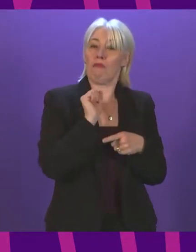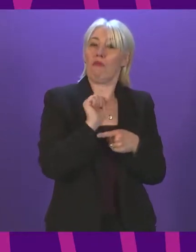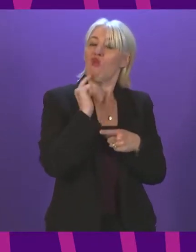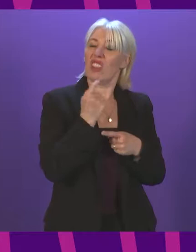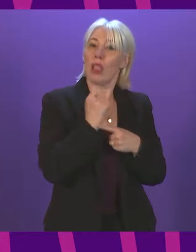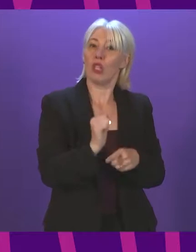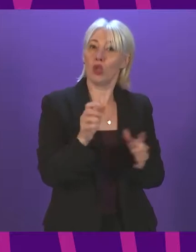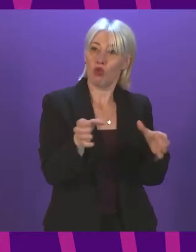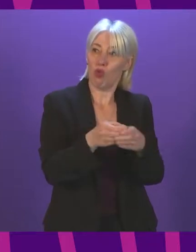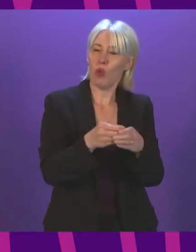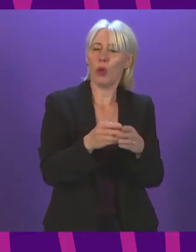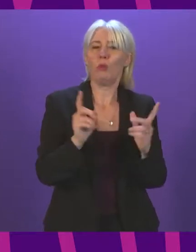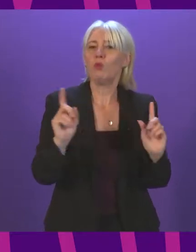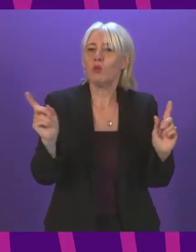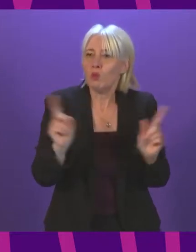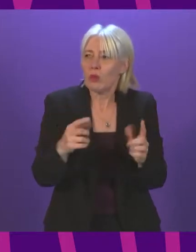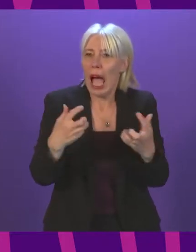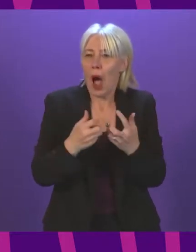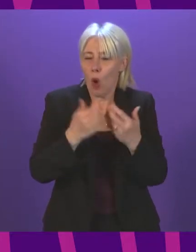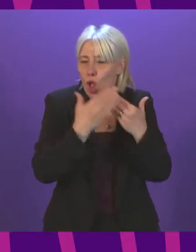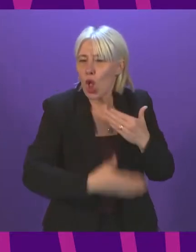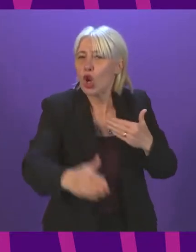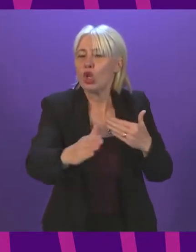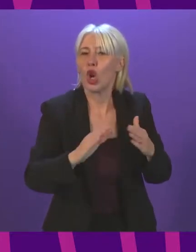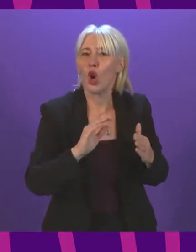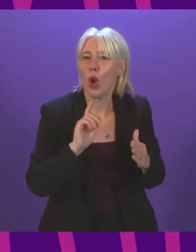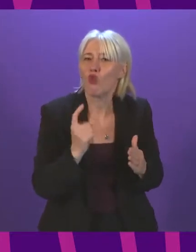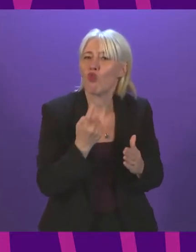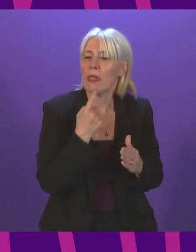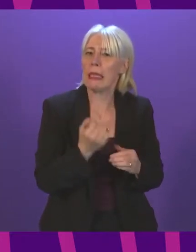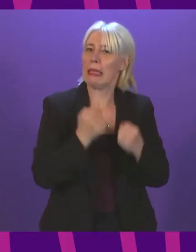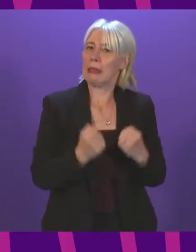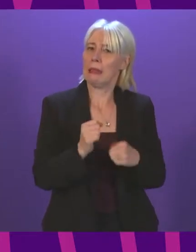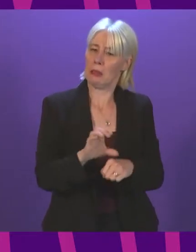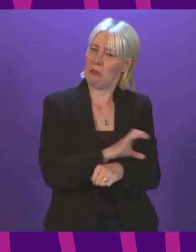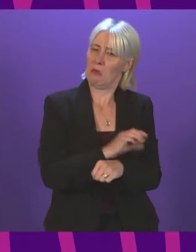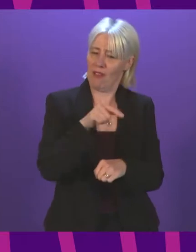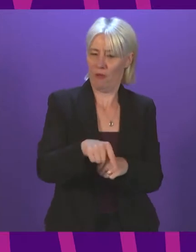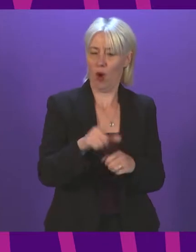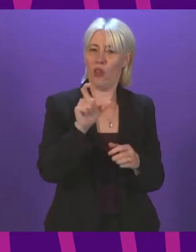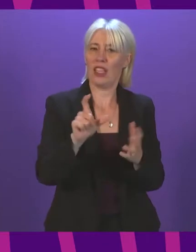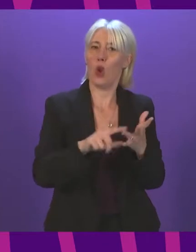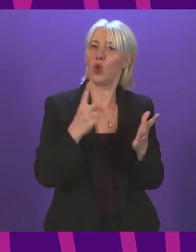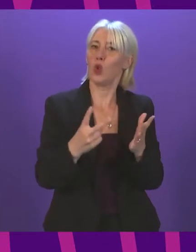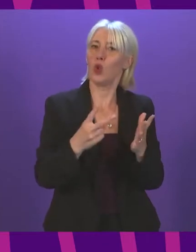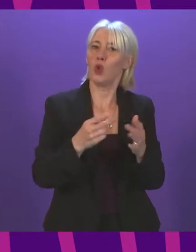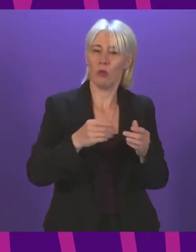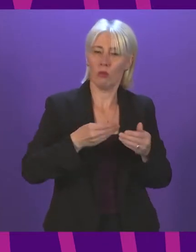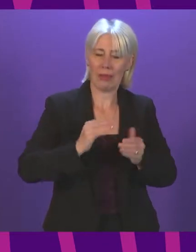discussions will be to ensure greater long-term resilience for the CO2 supply chain? The Cabinet Secretary.